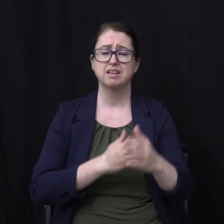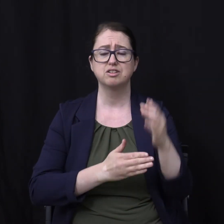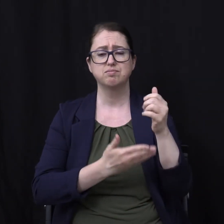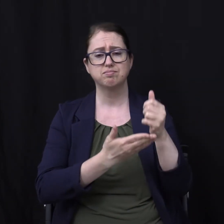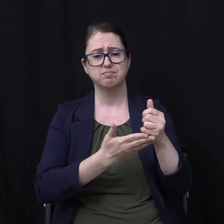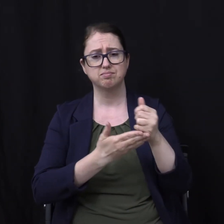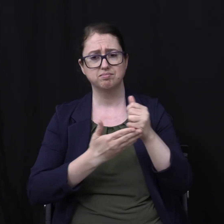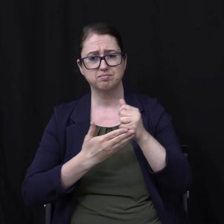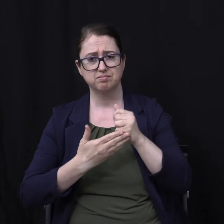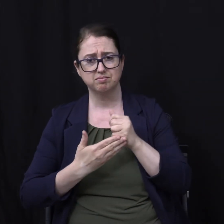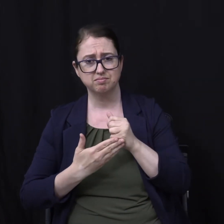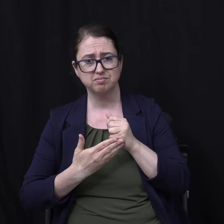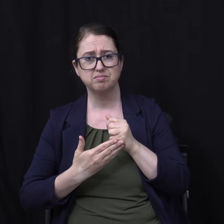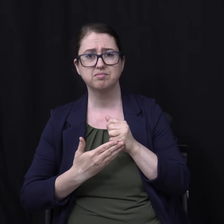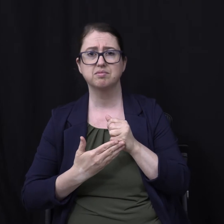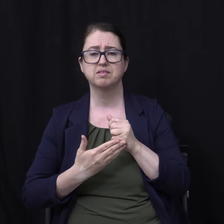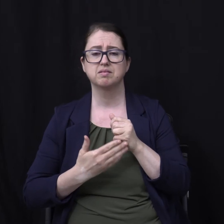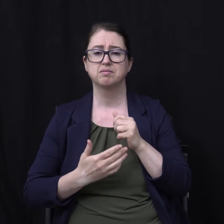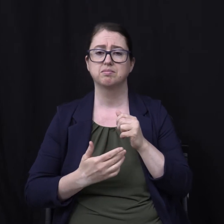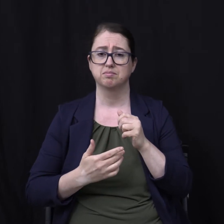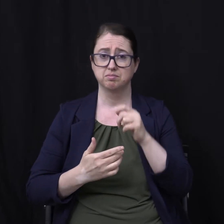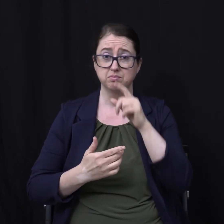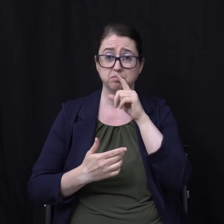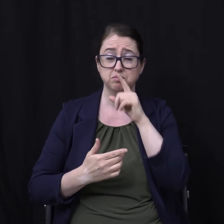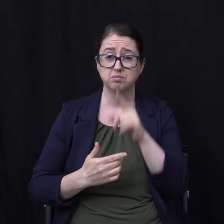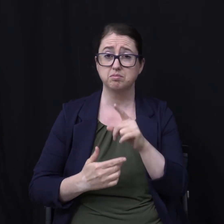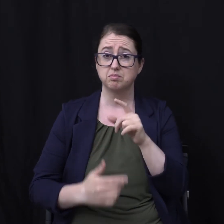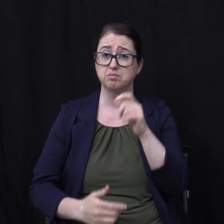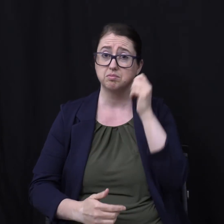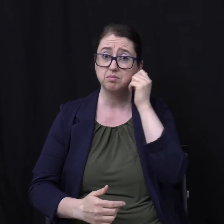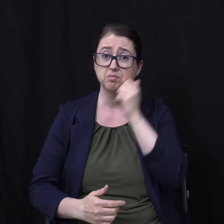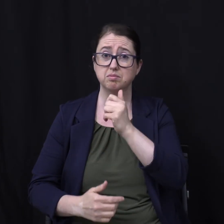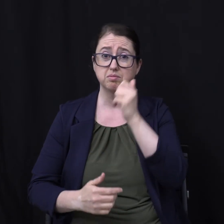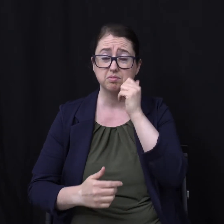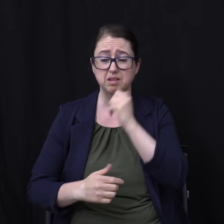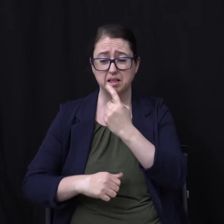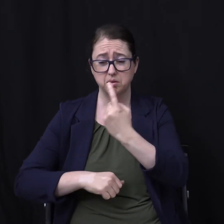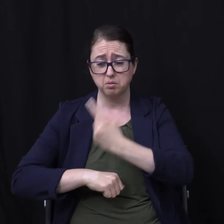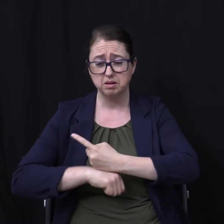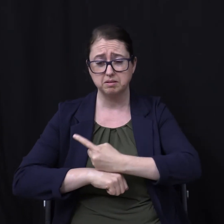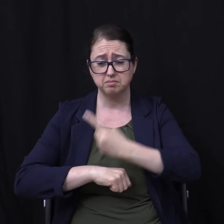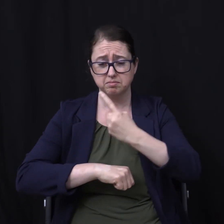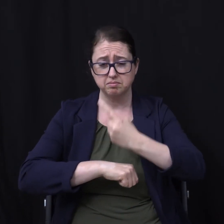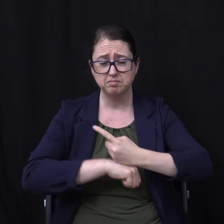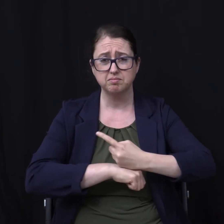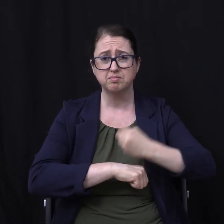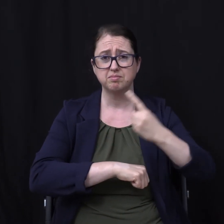One by one, the days, the moments fleeting